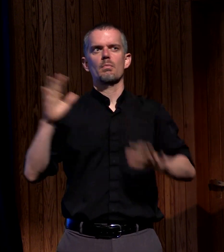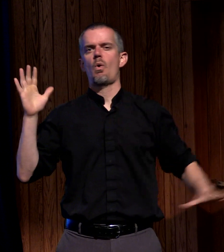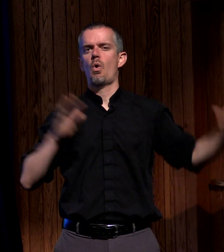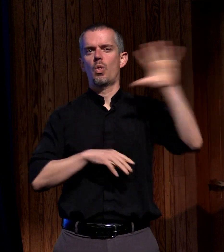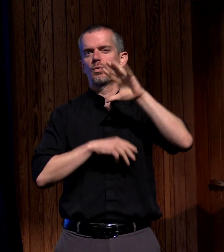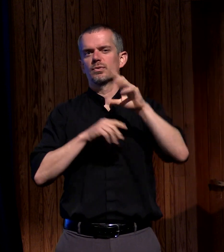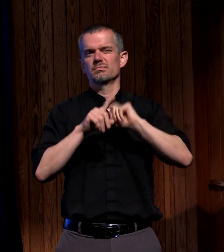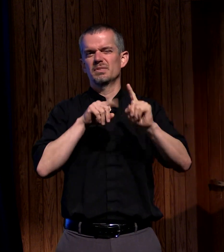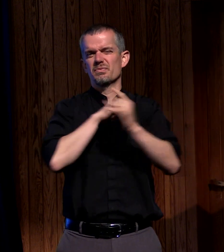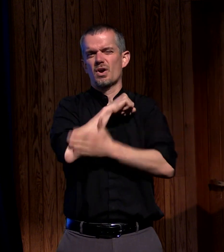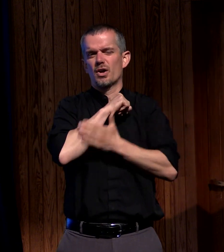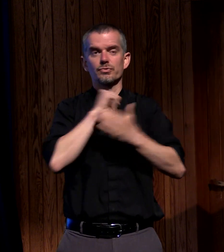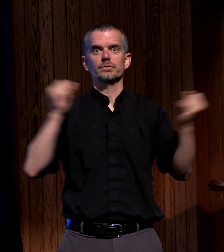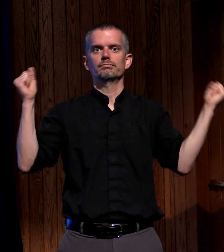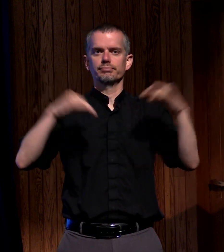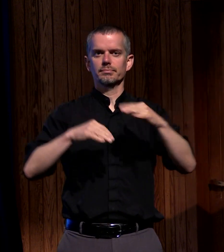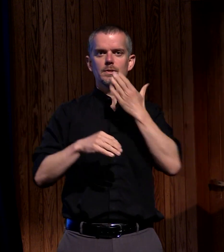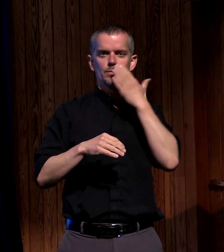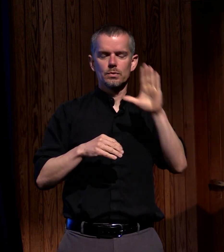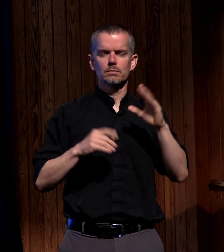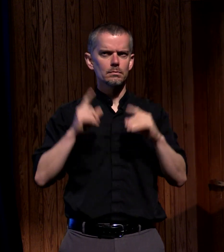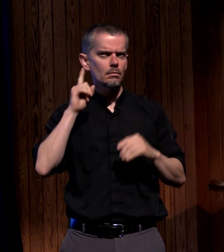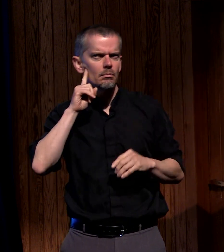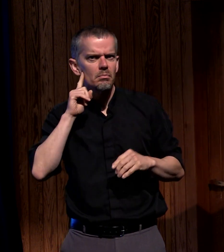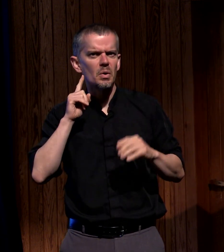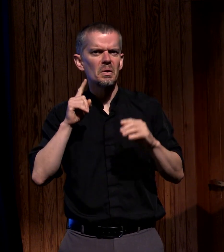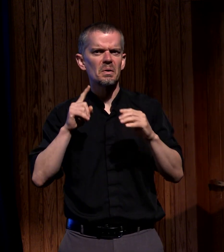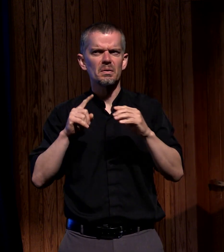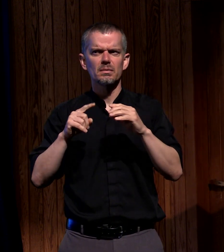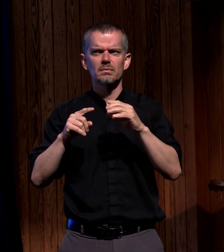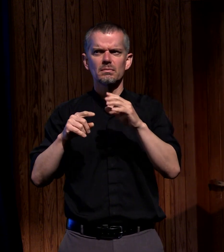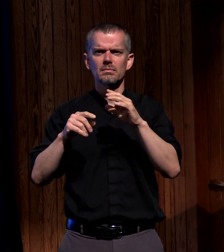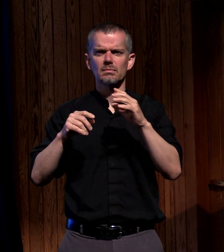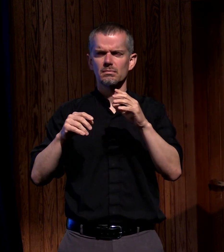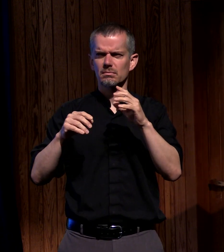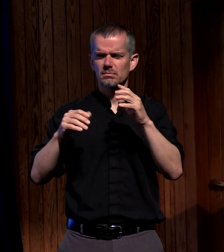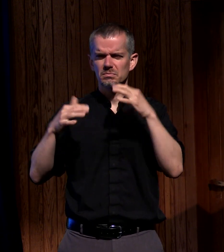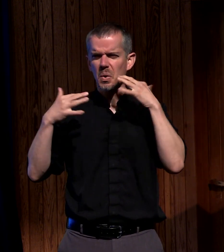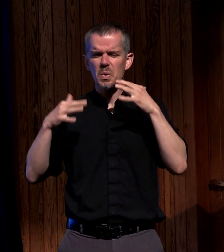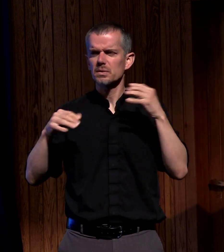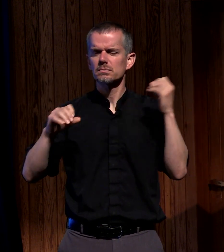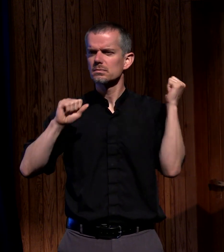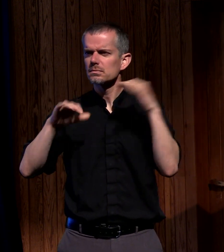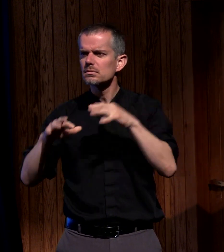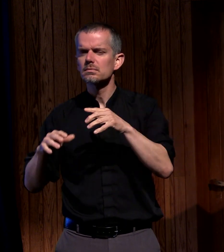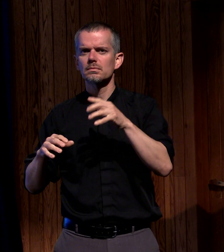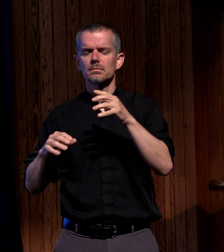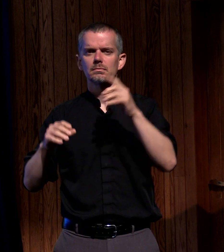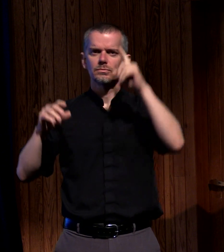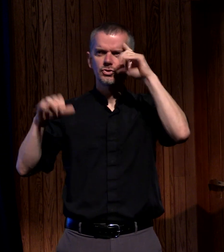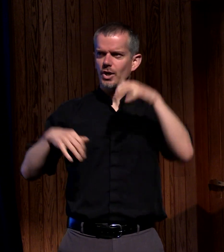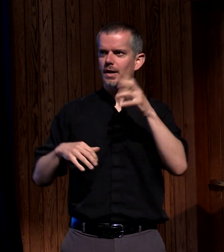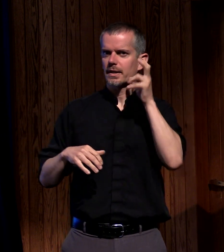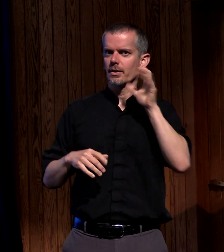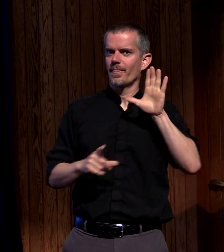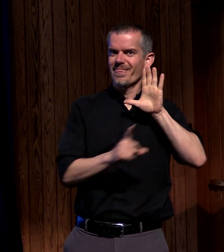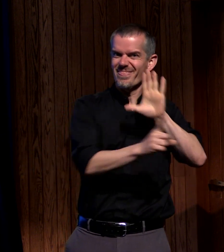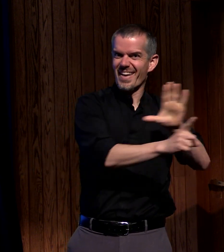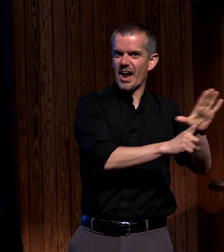everyone came running and they were bewildered to hear their own languages being spoken by the believers they were completely